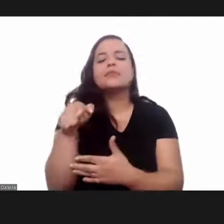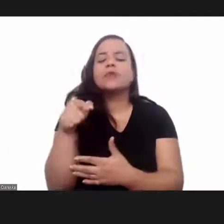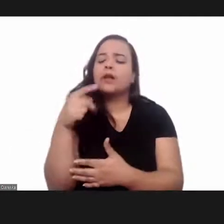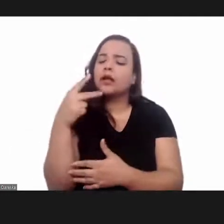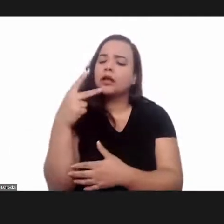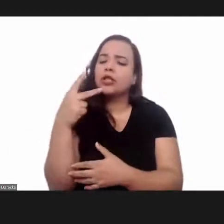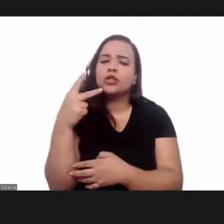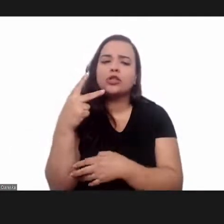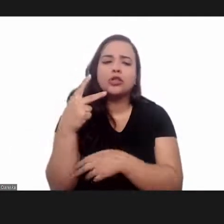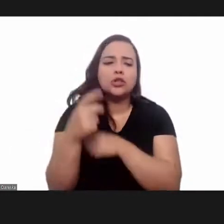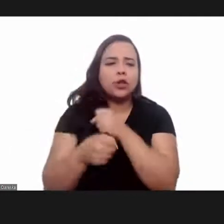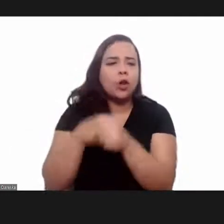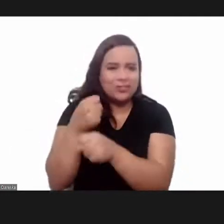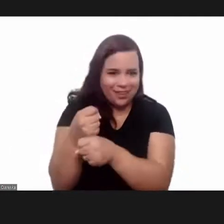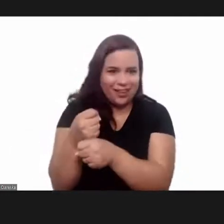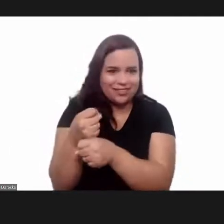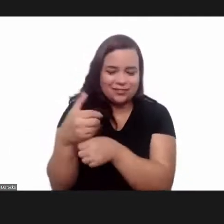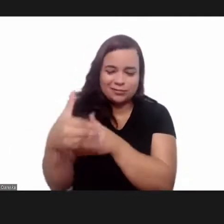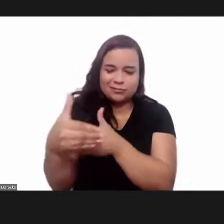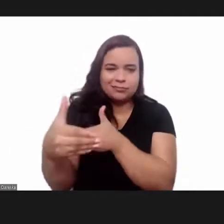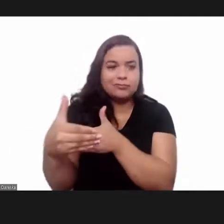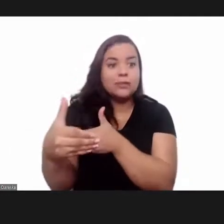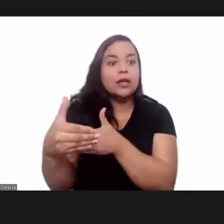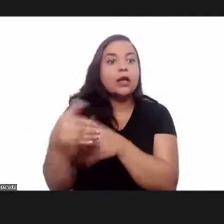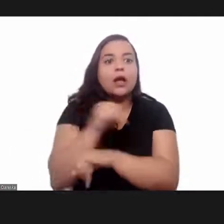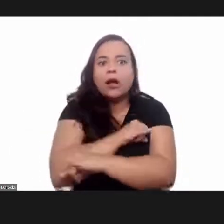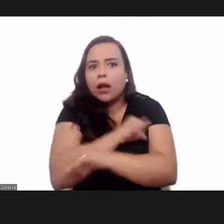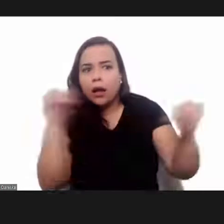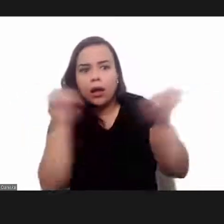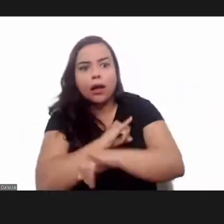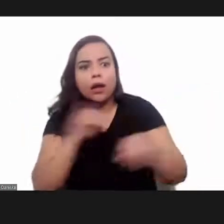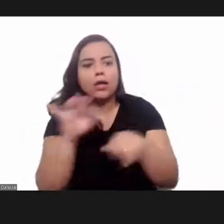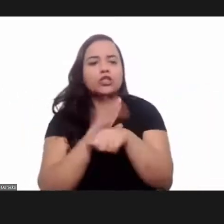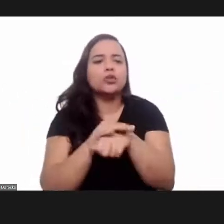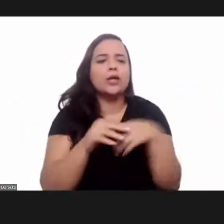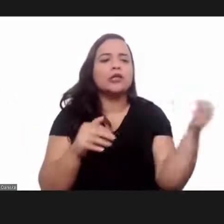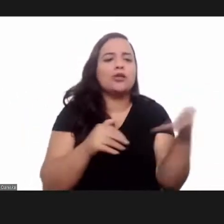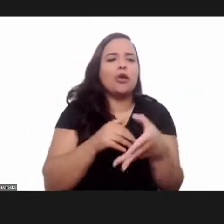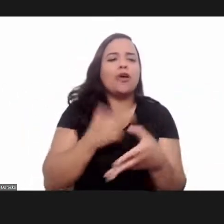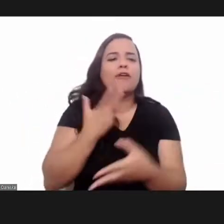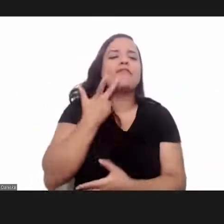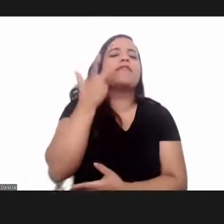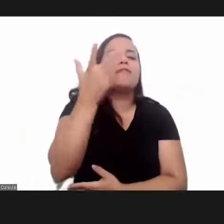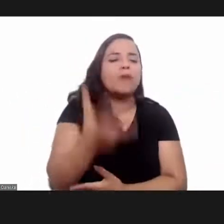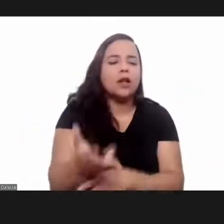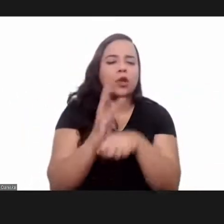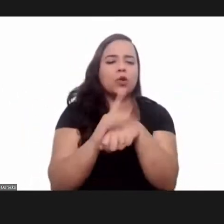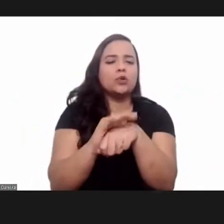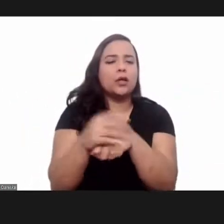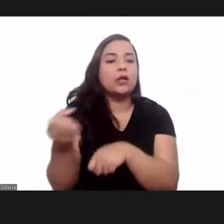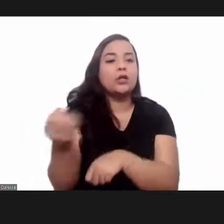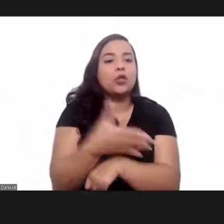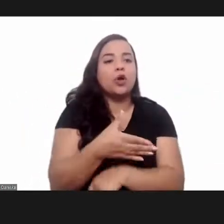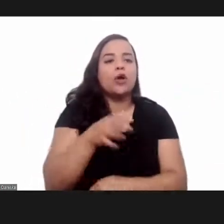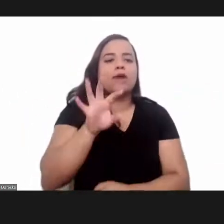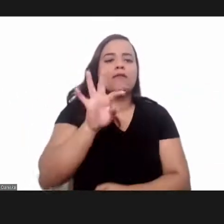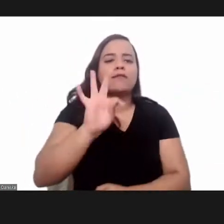he announced the discovery of a new disease which he called a new